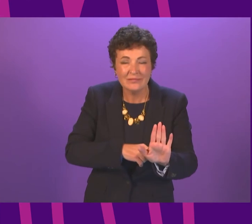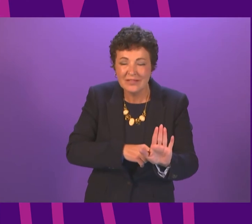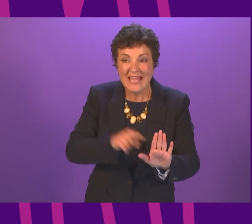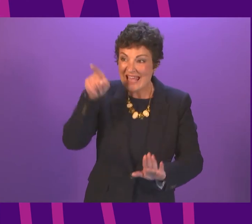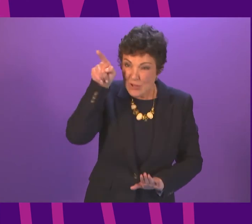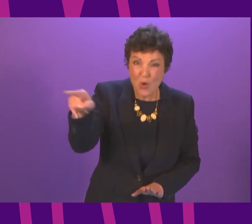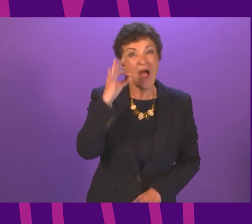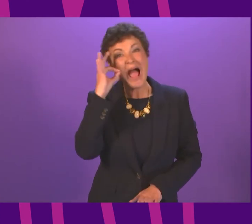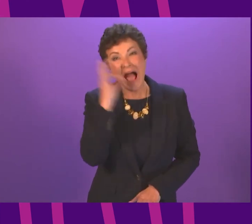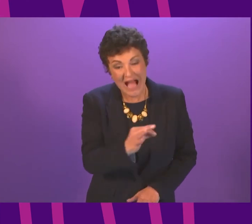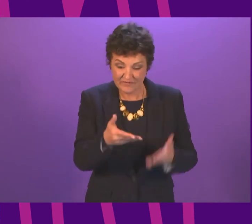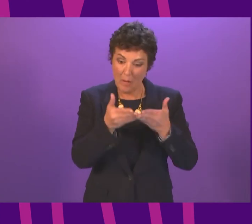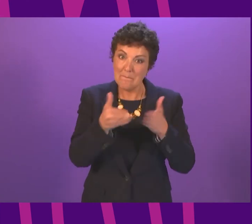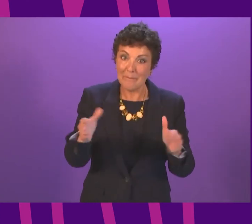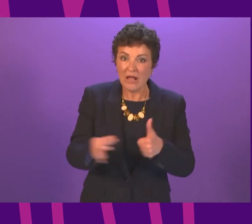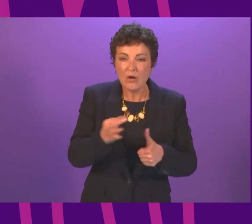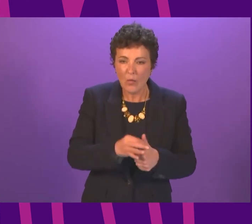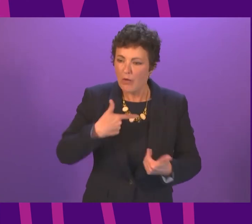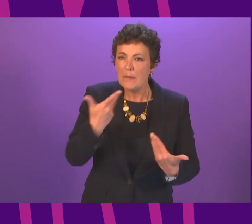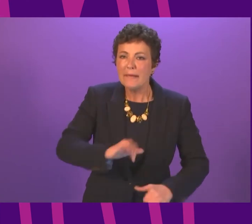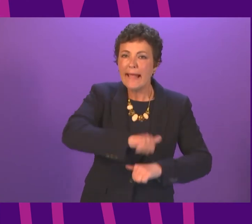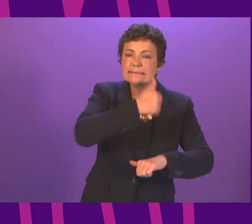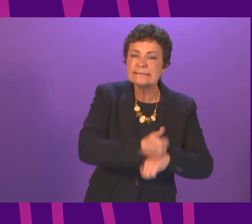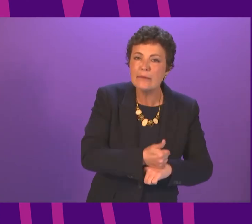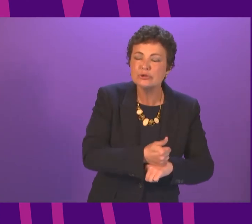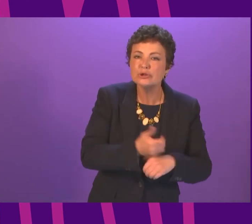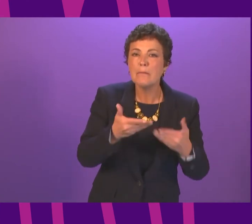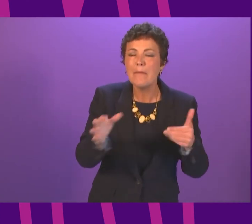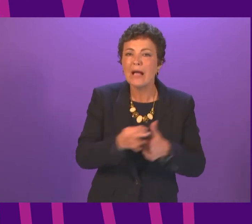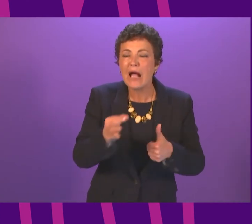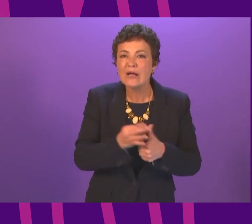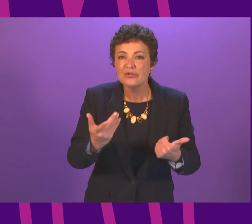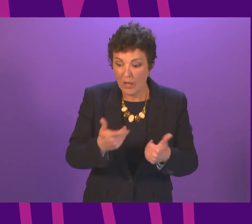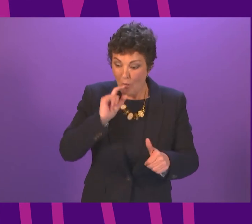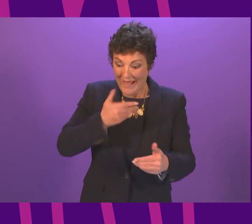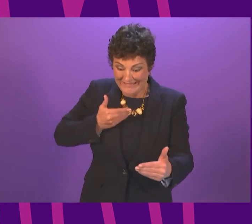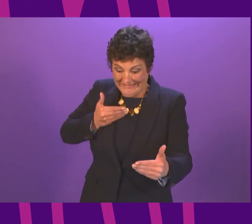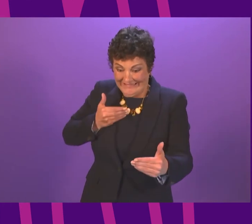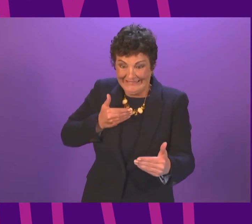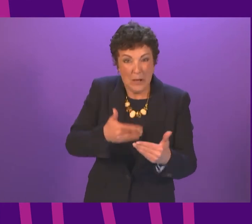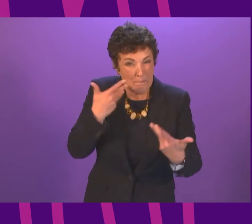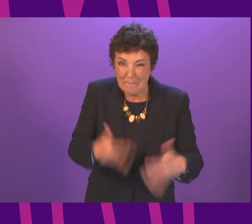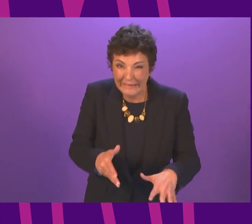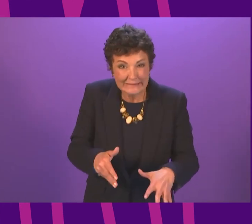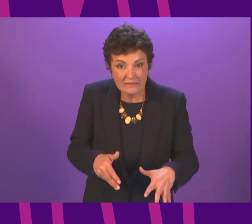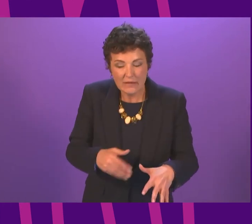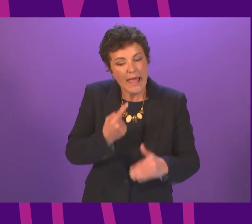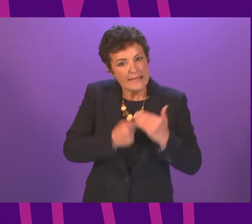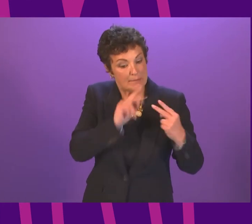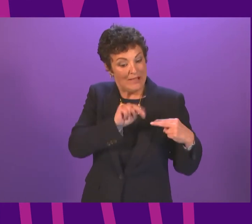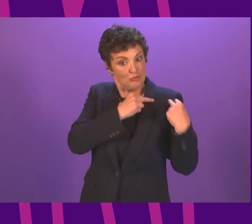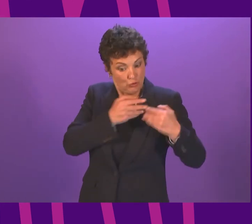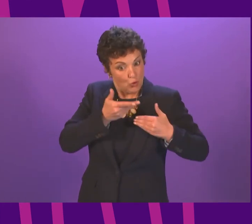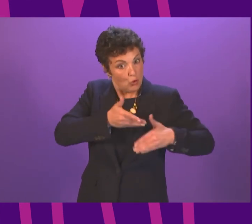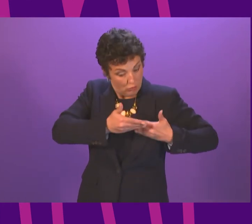called for a public inquiry. We have established a public inquiry. In the lead-up to that public inquiry, there has been an independent review.